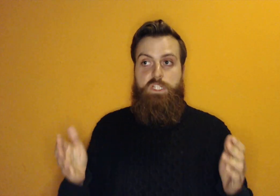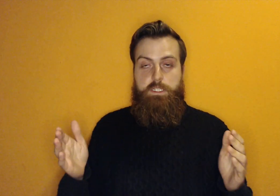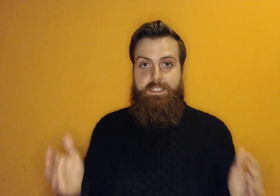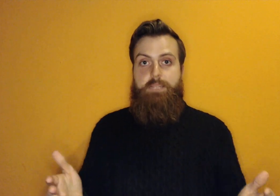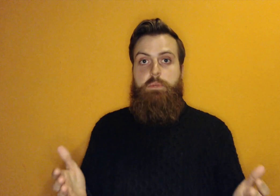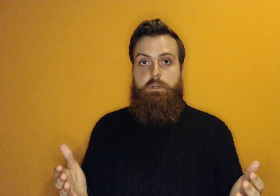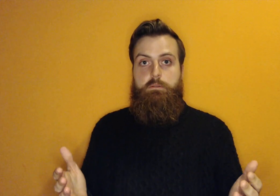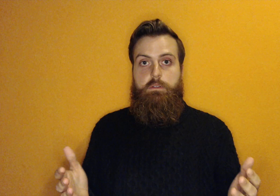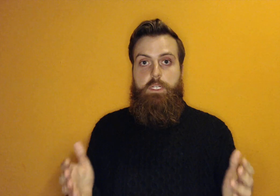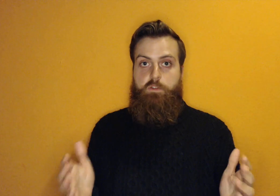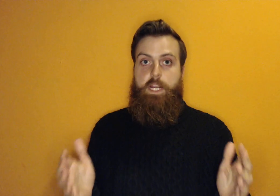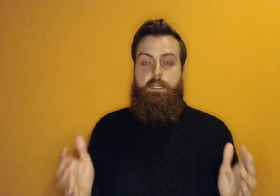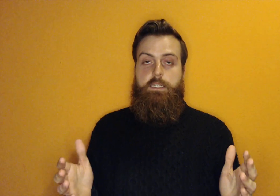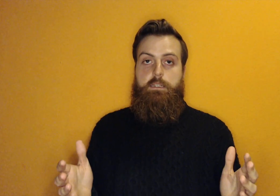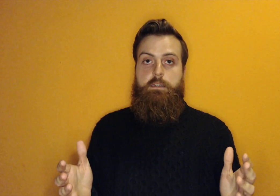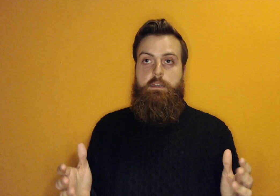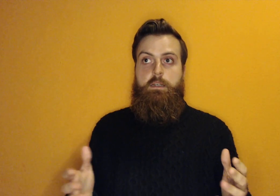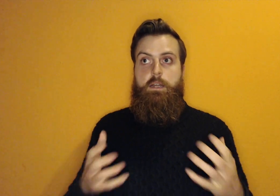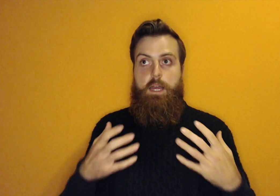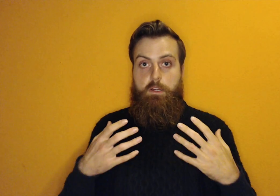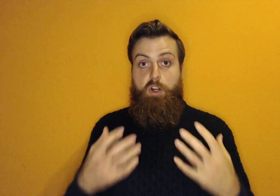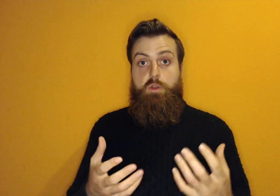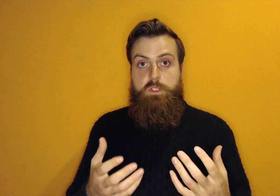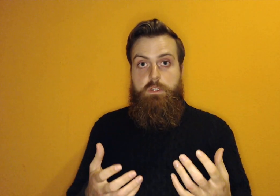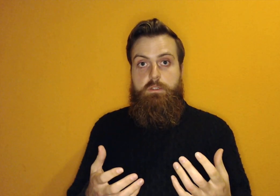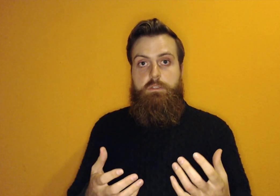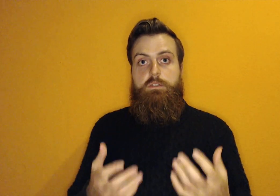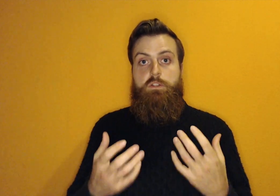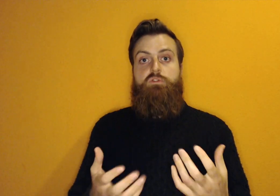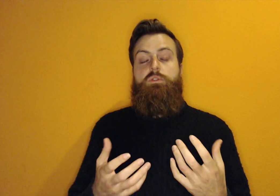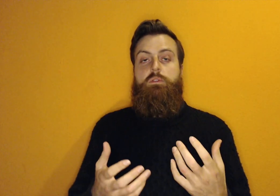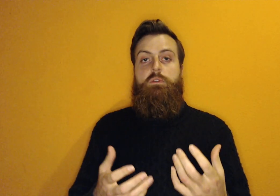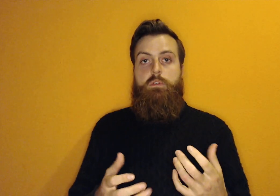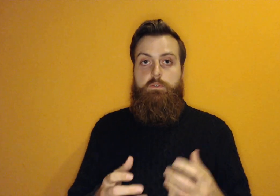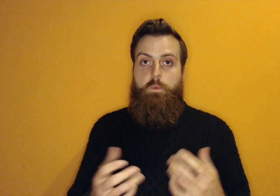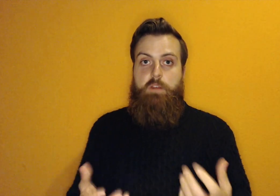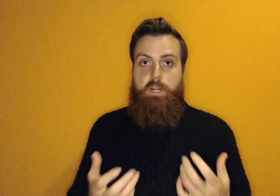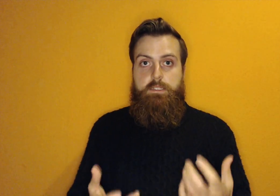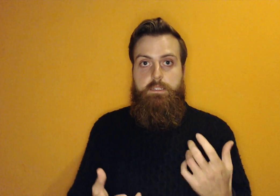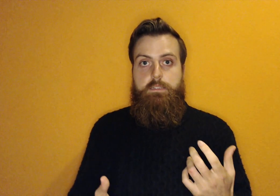which is deeper into reality and closer to the truth of the way reality is.